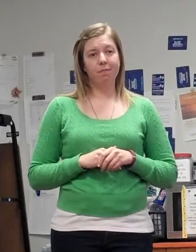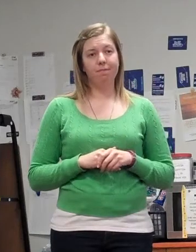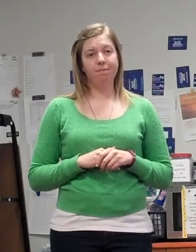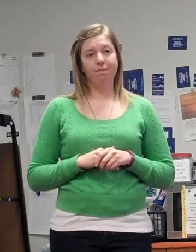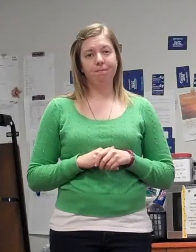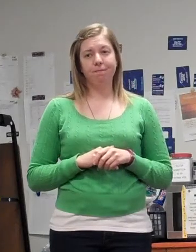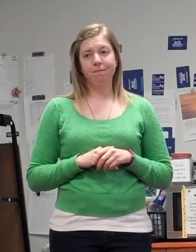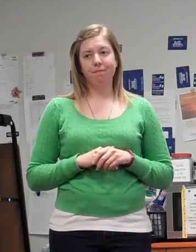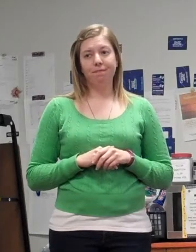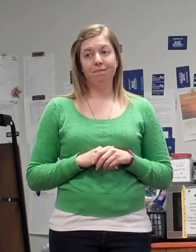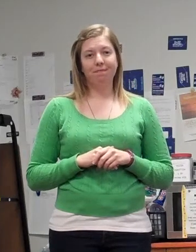Let's see, what else can I tell you?